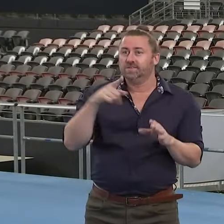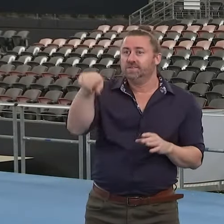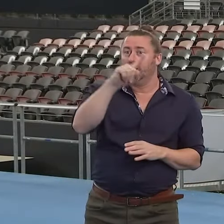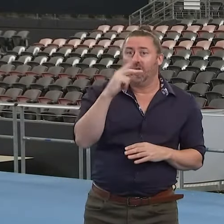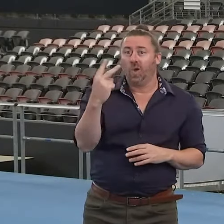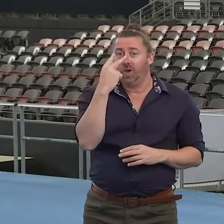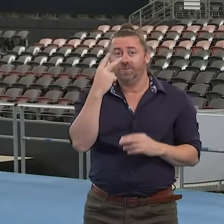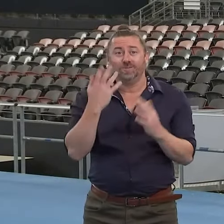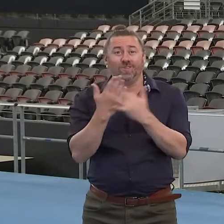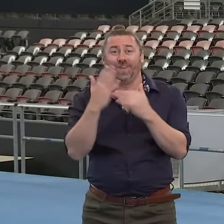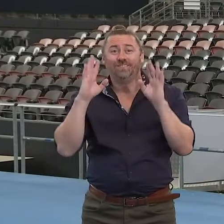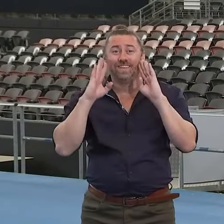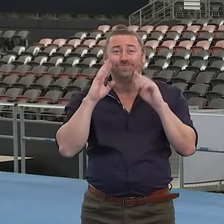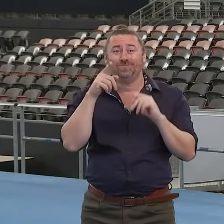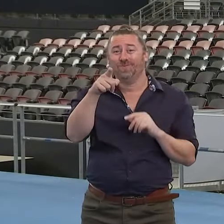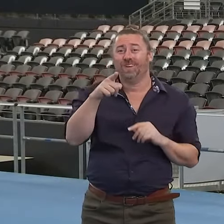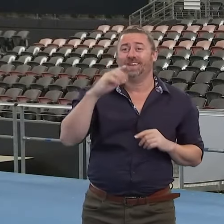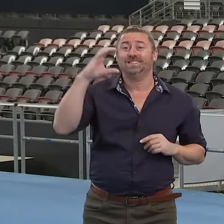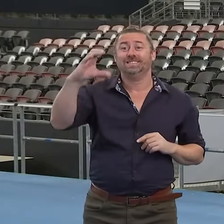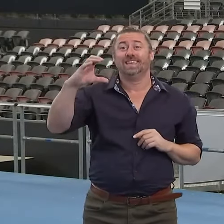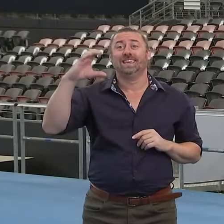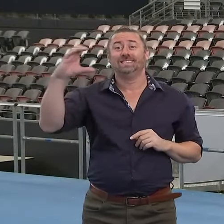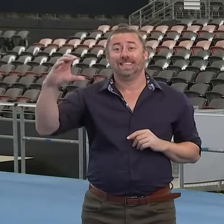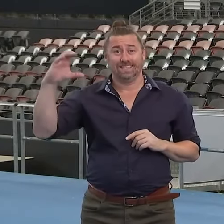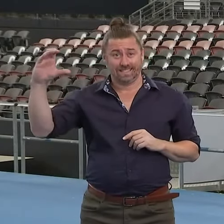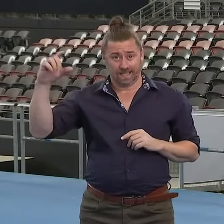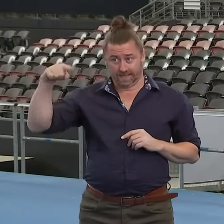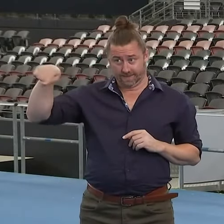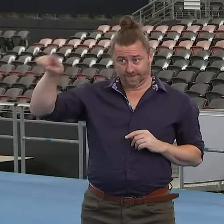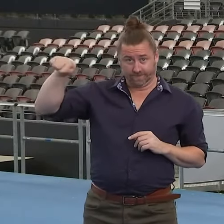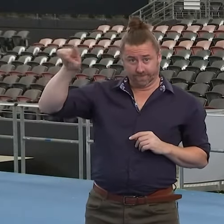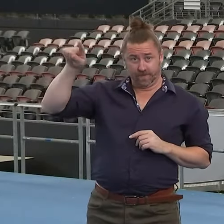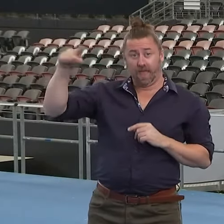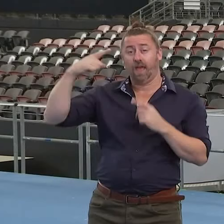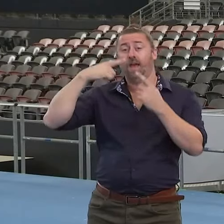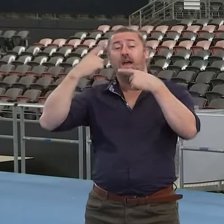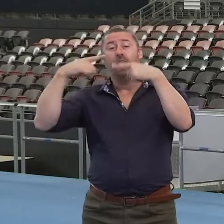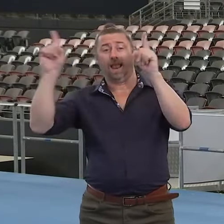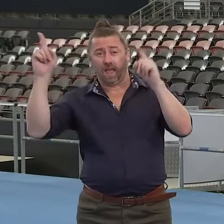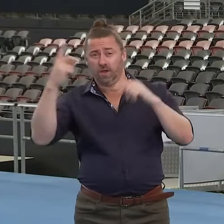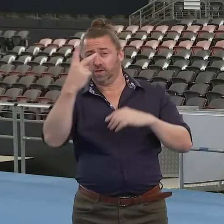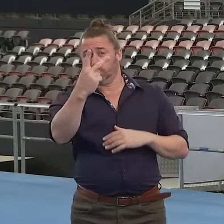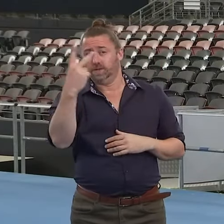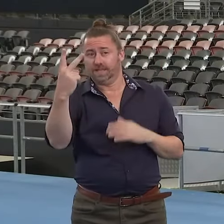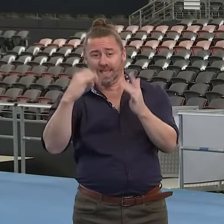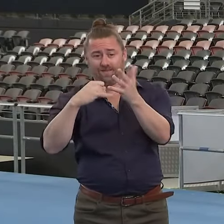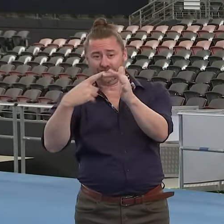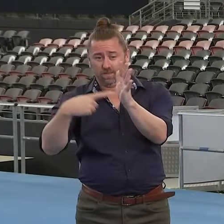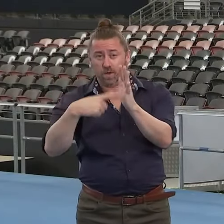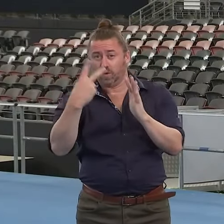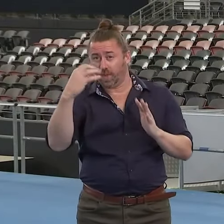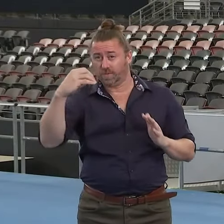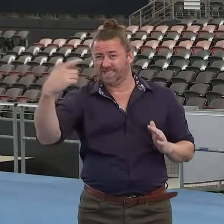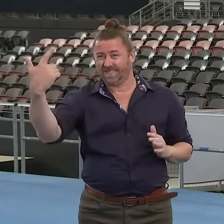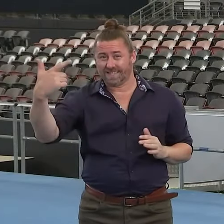followers. The triple C issued a statement on the 22nd of September 2017.